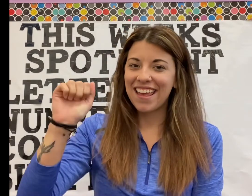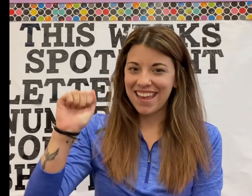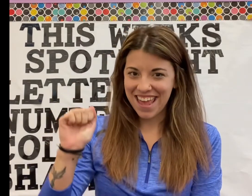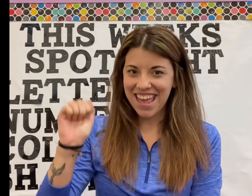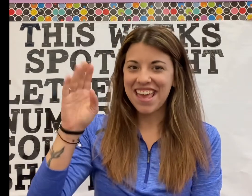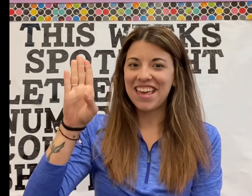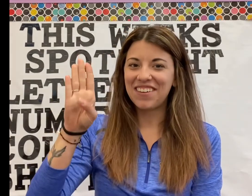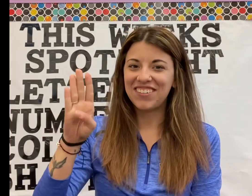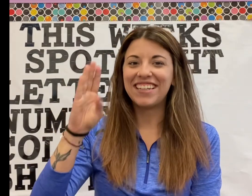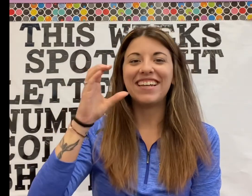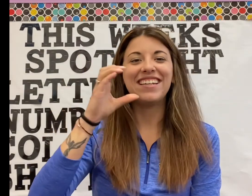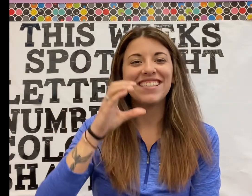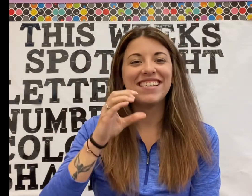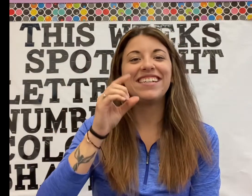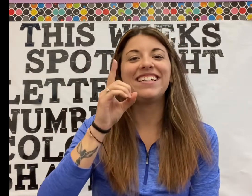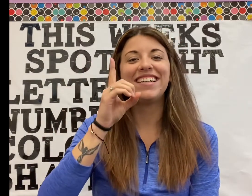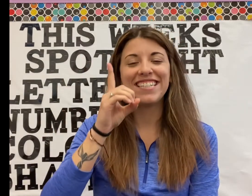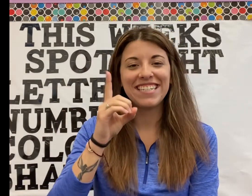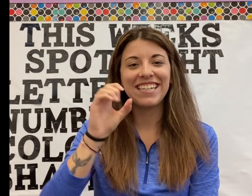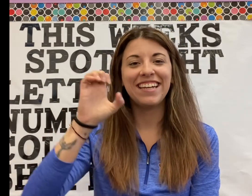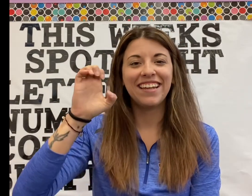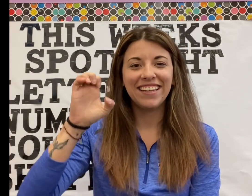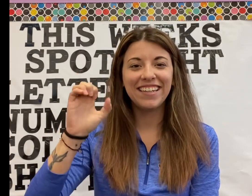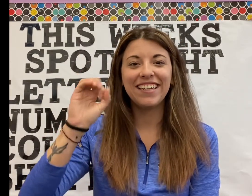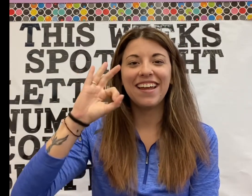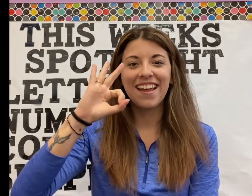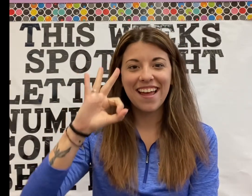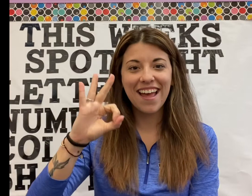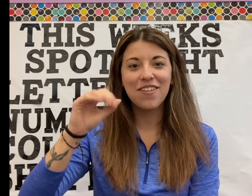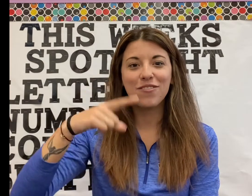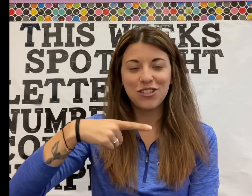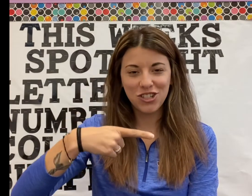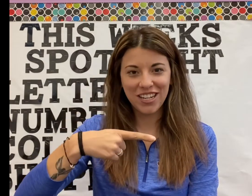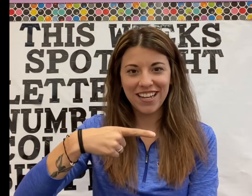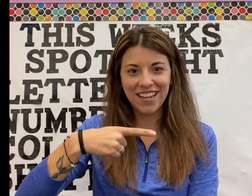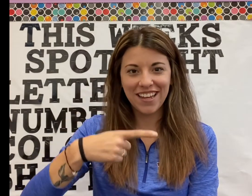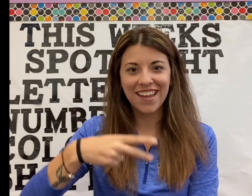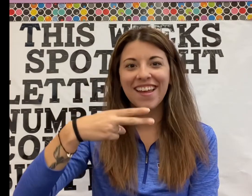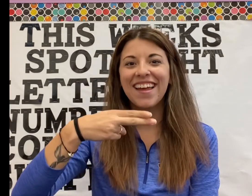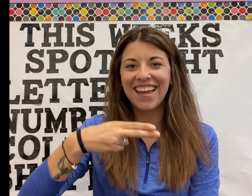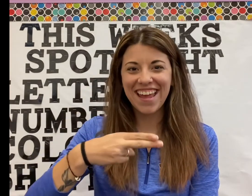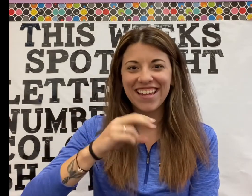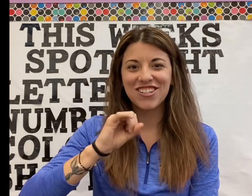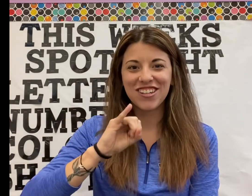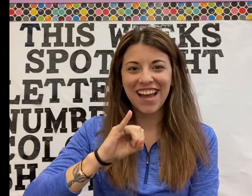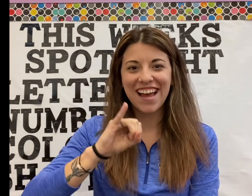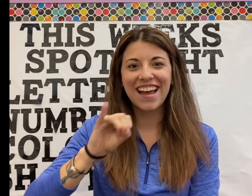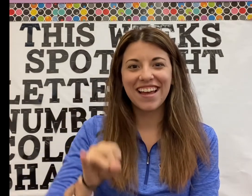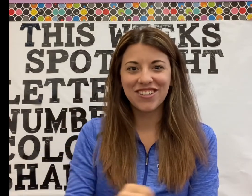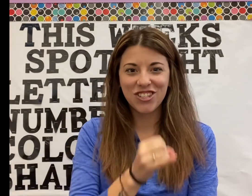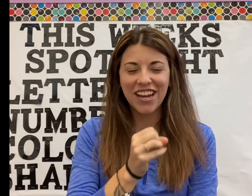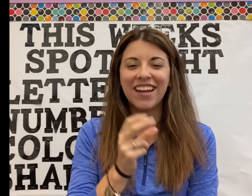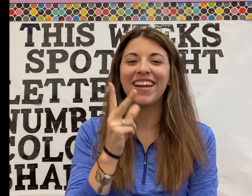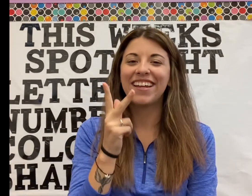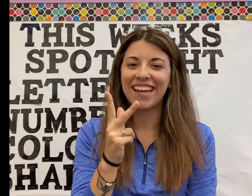A, B, C, D, E, F, G, H, I, J, K,